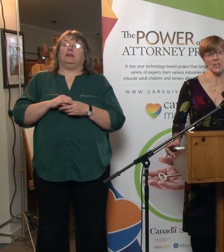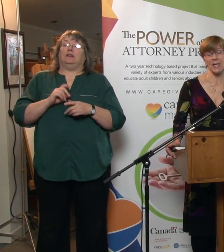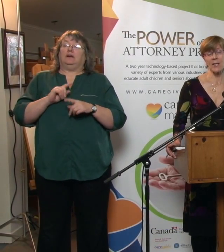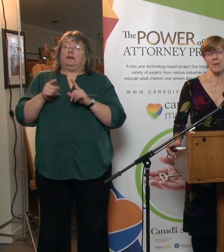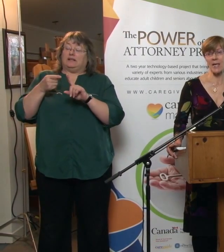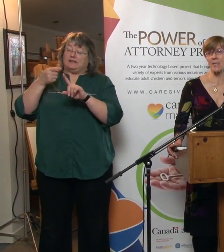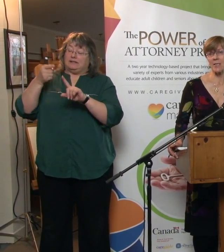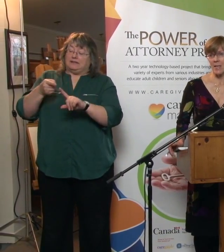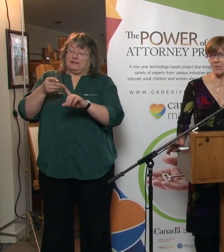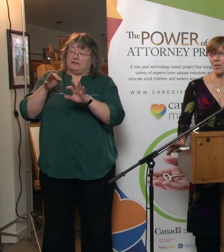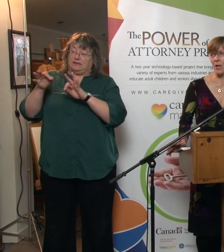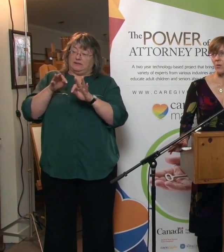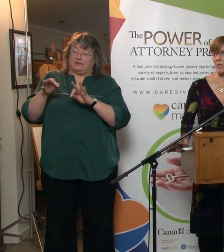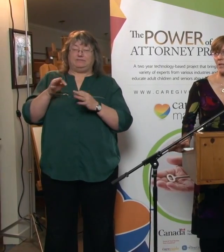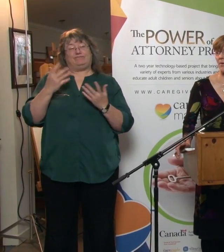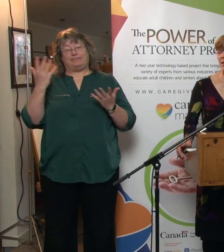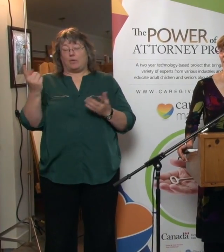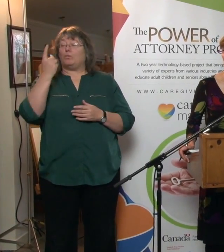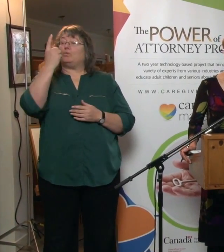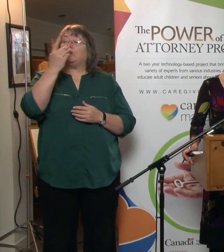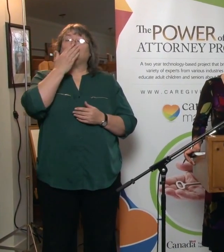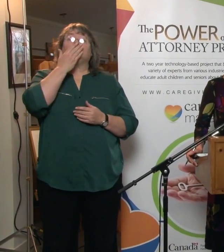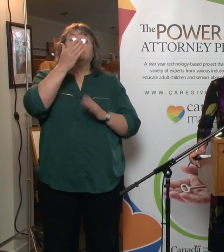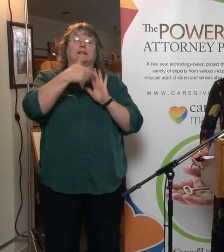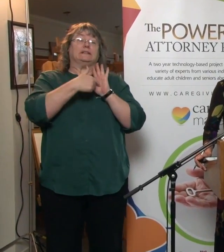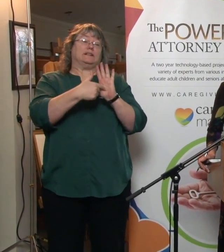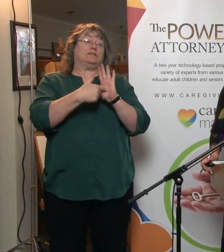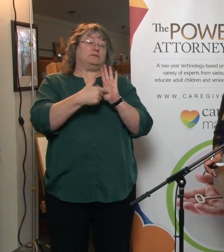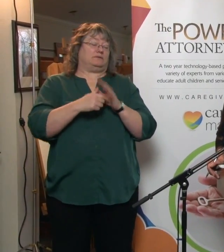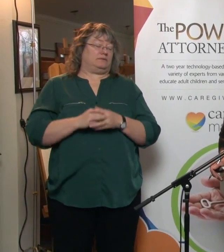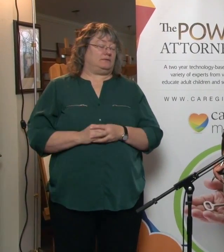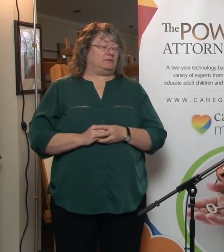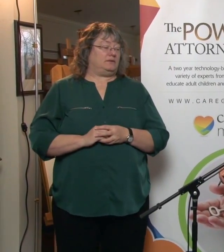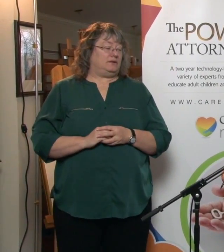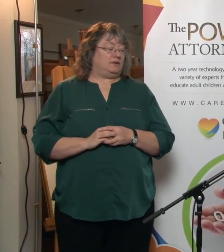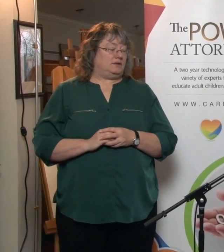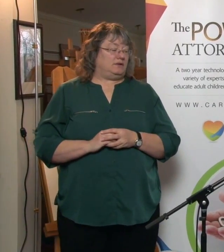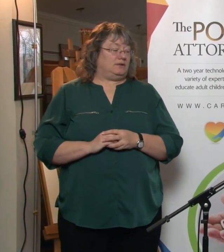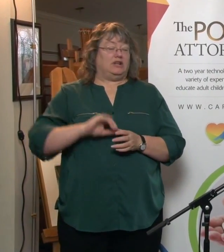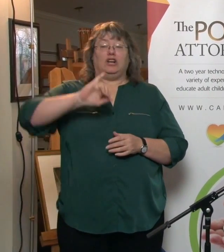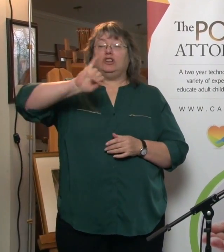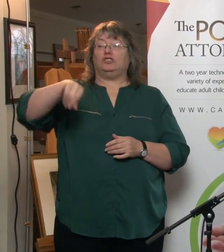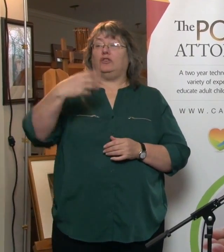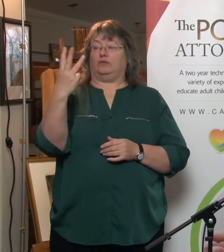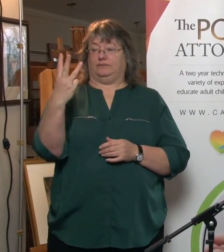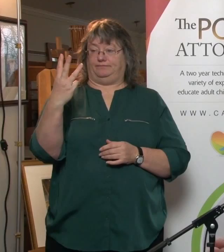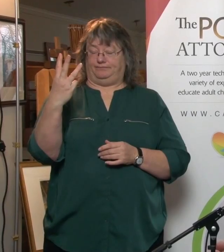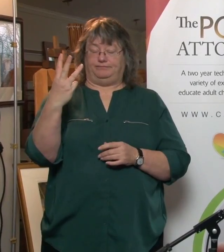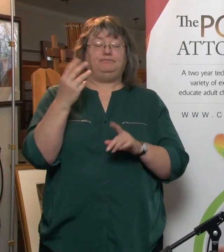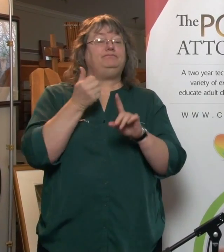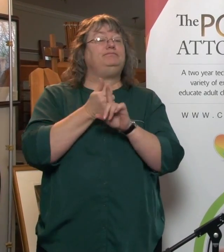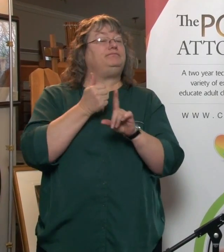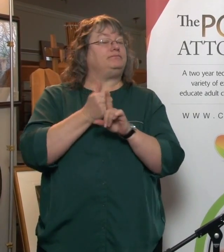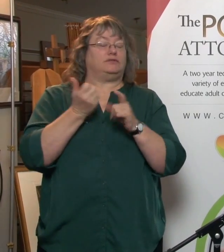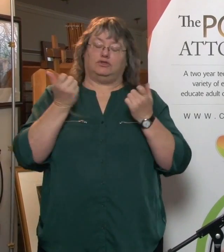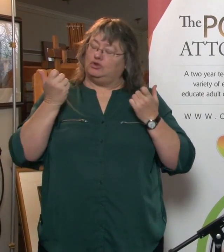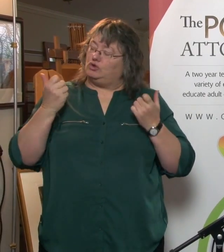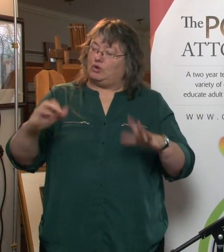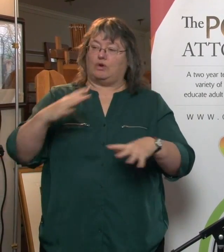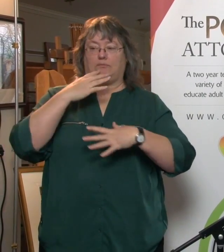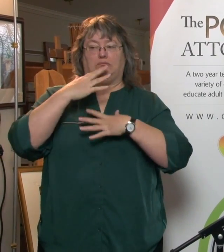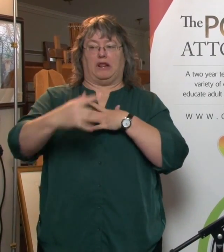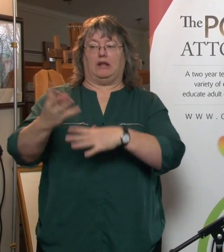directions, and I think the best example I always give, I think it makes it clear, is a Jehovah's Witness that does not want a blood